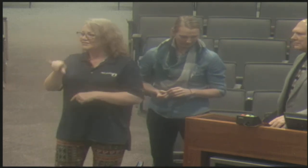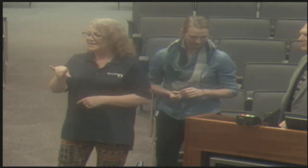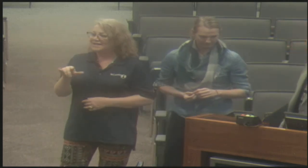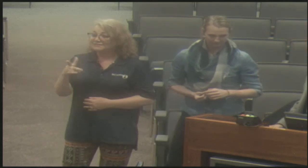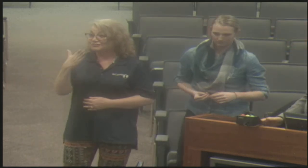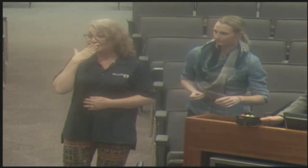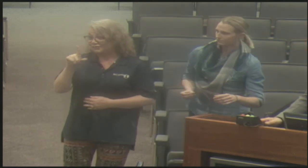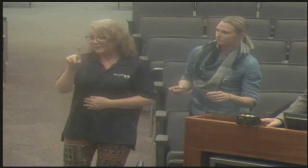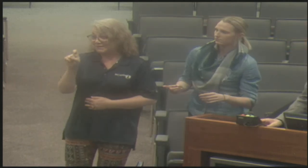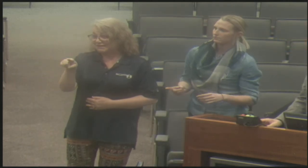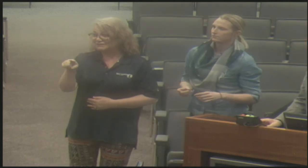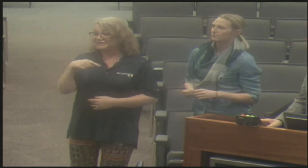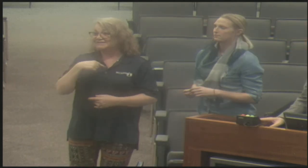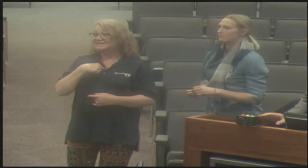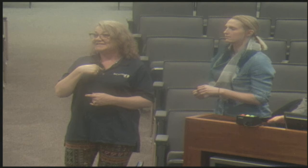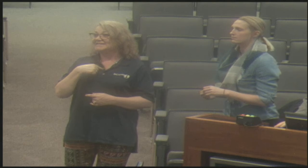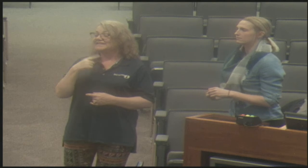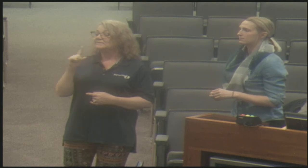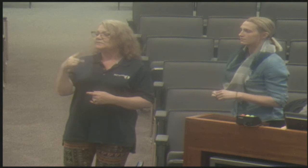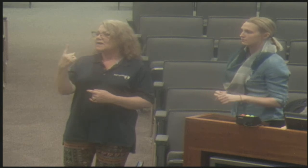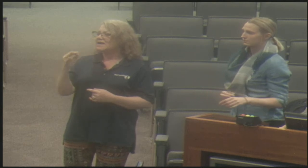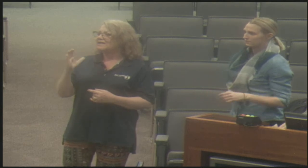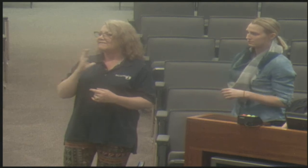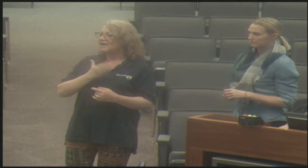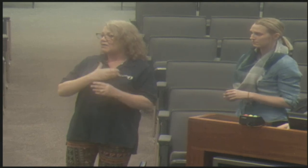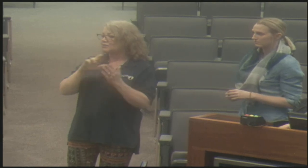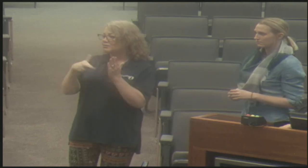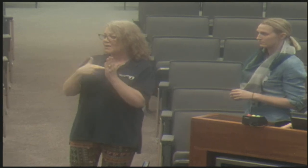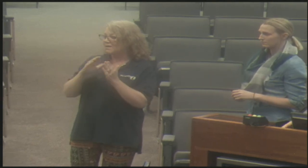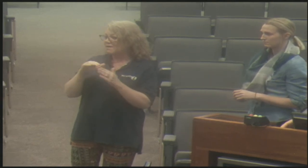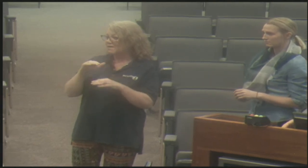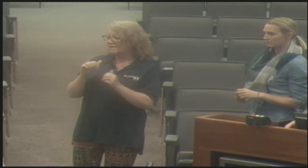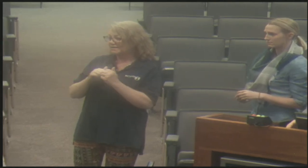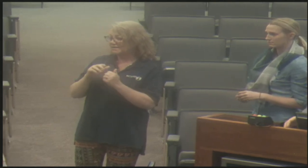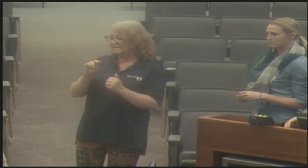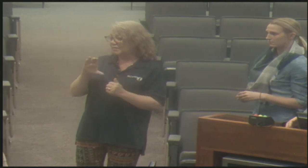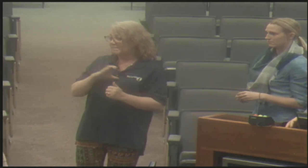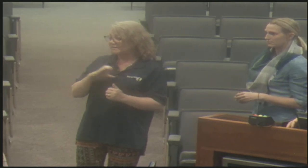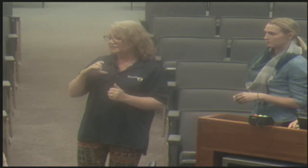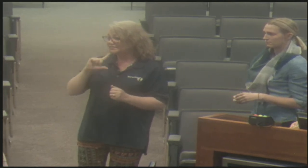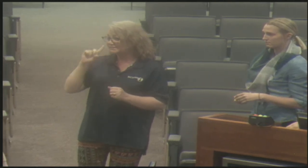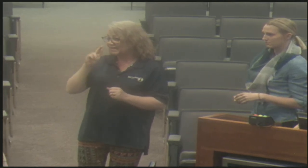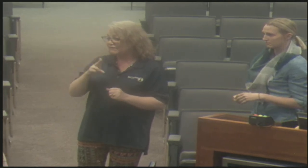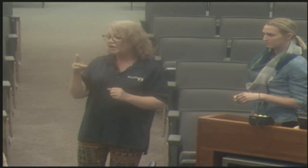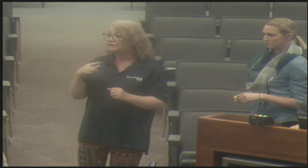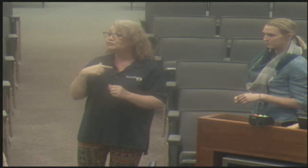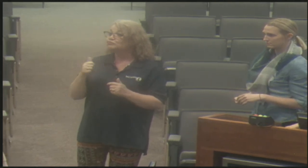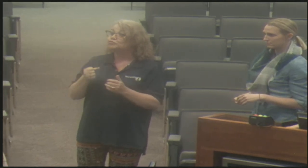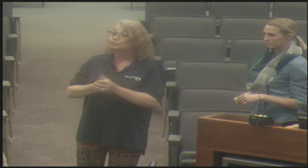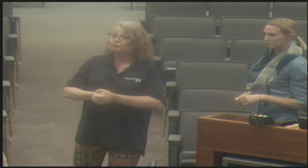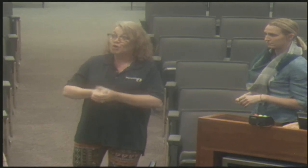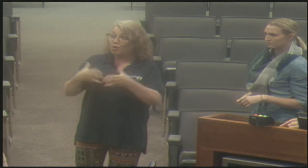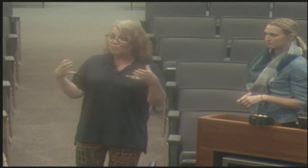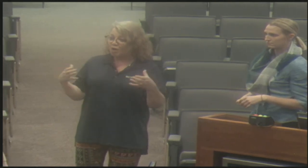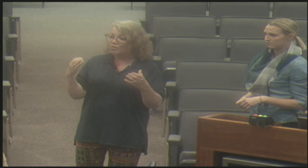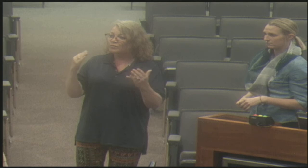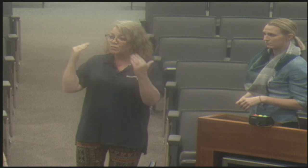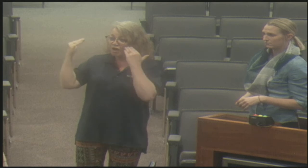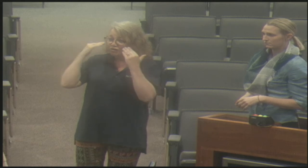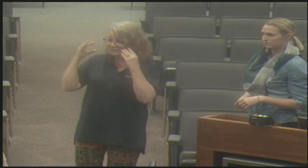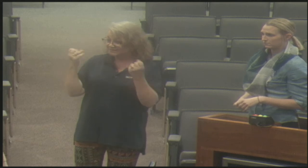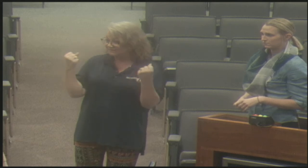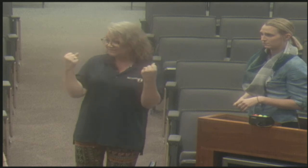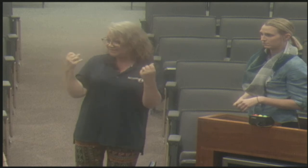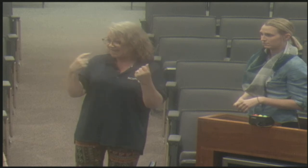Oh, I'd be happy to answer that. Um, and that's a very good question. Um, one of our roles here at the Nebraska Commission for the Deaf and Hard of